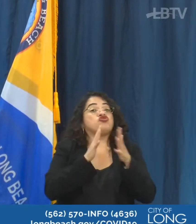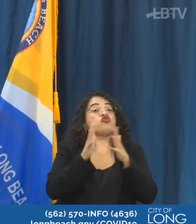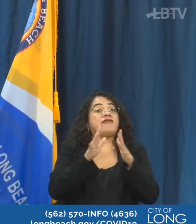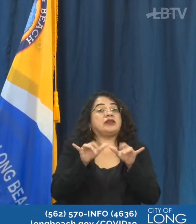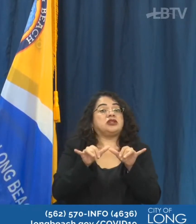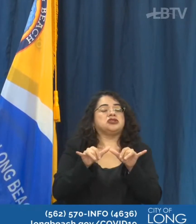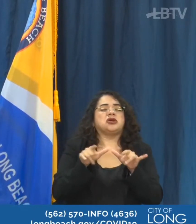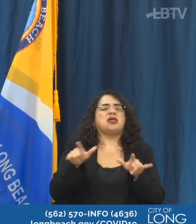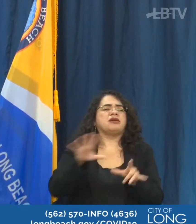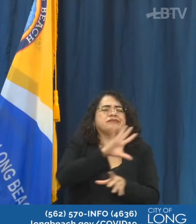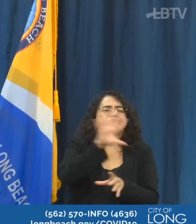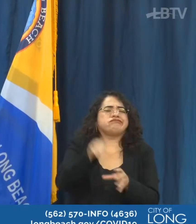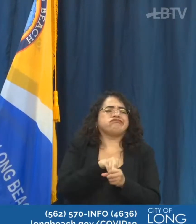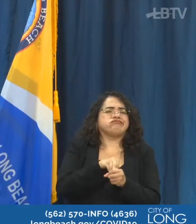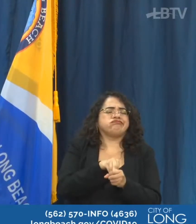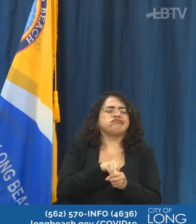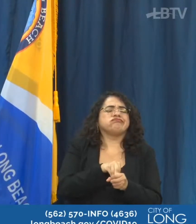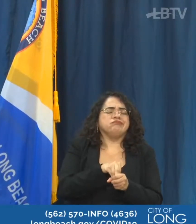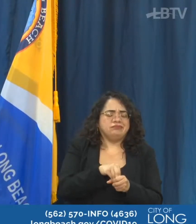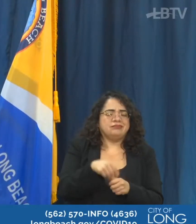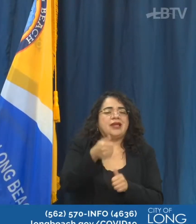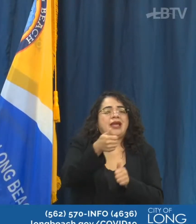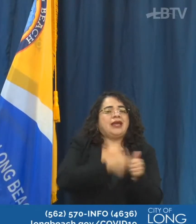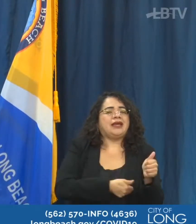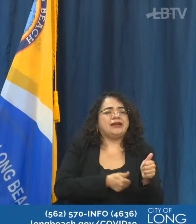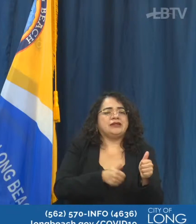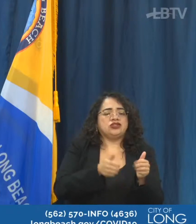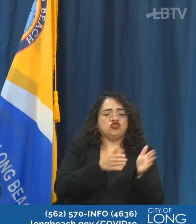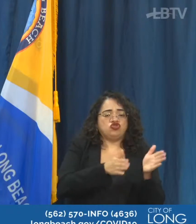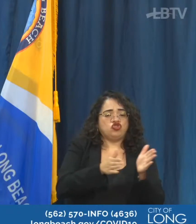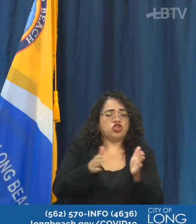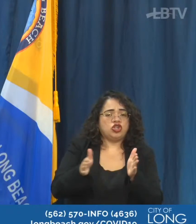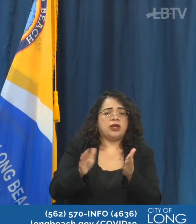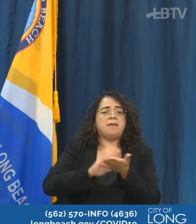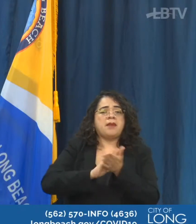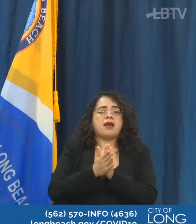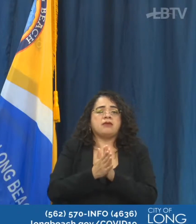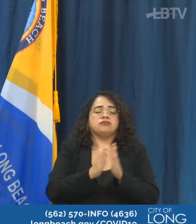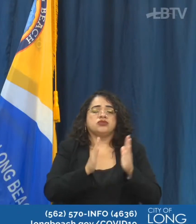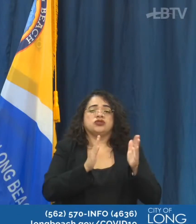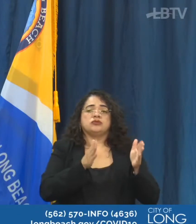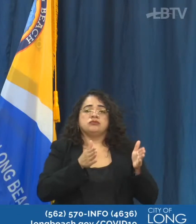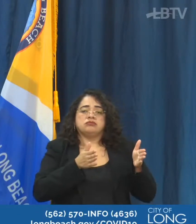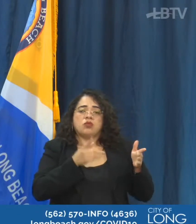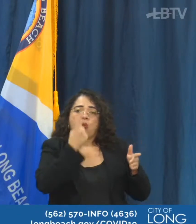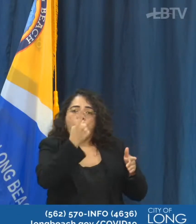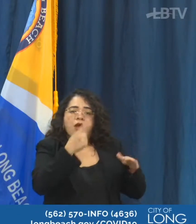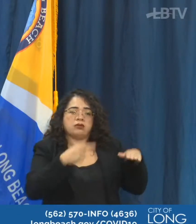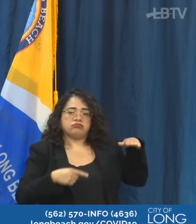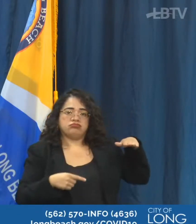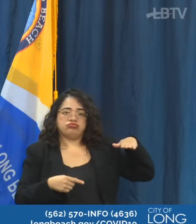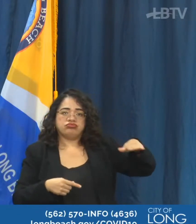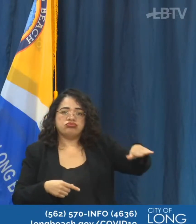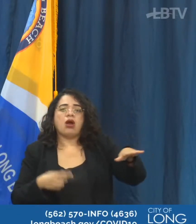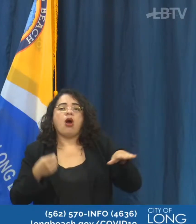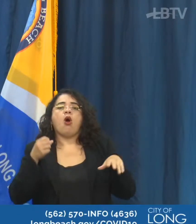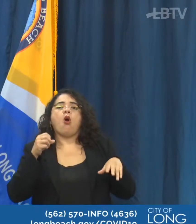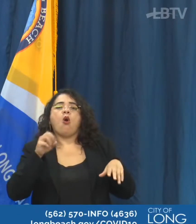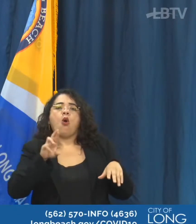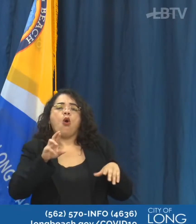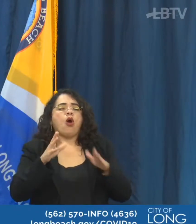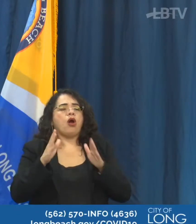in the open streets program. So each street that becomes a slow street or an open street goes through a traffic engineer process.